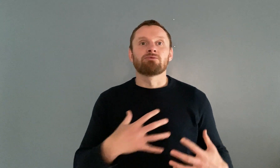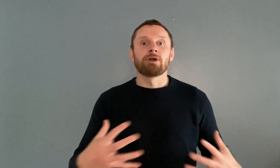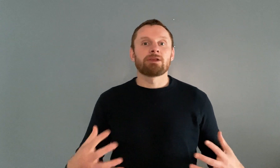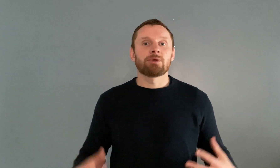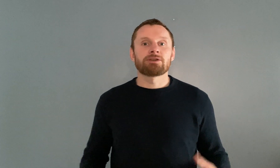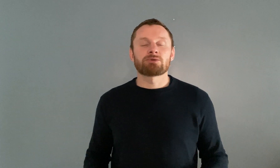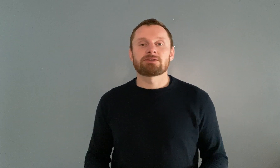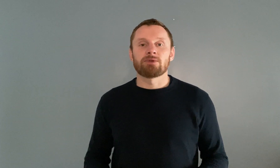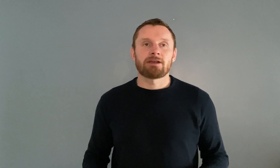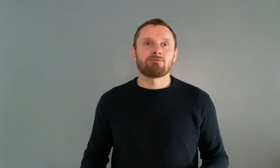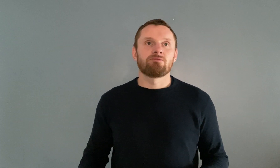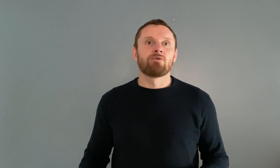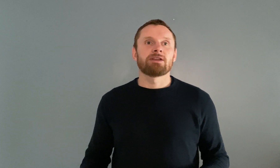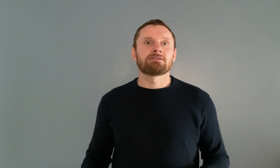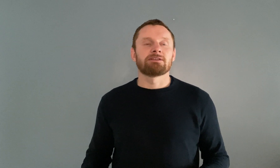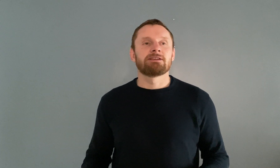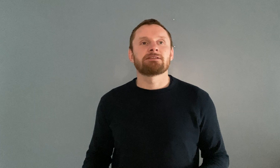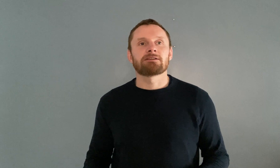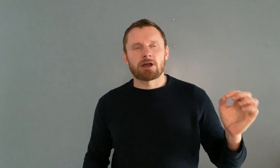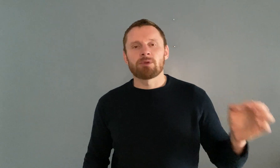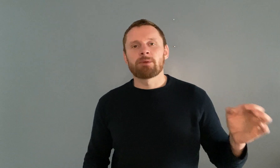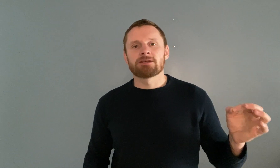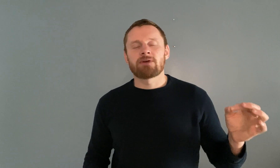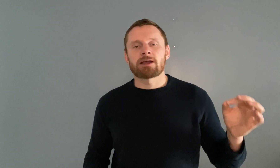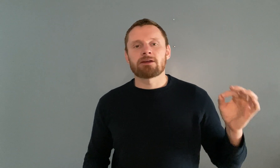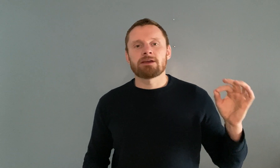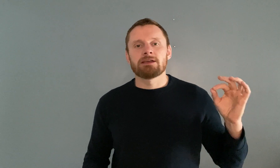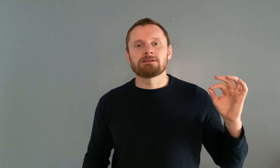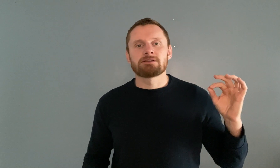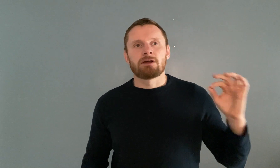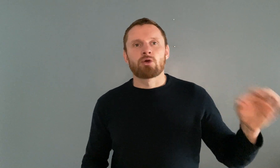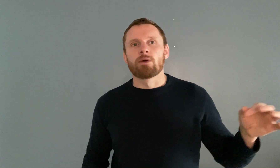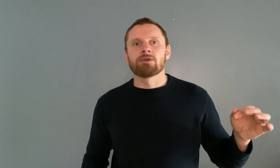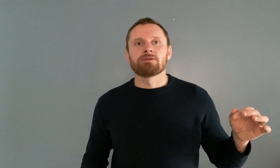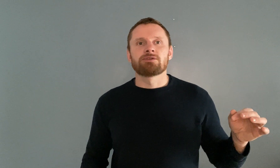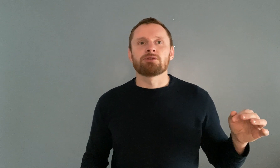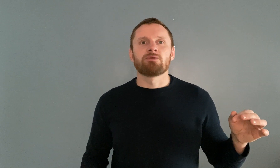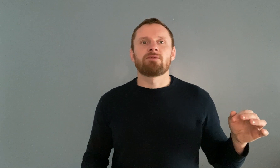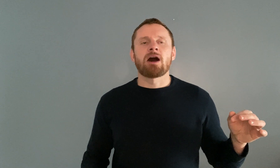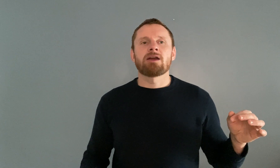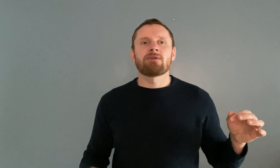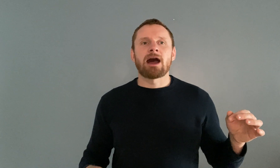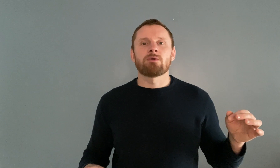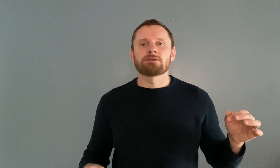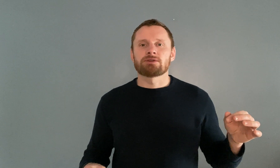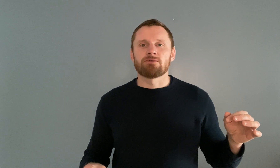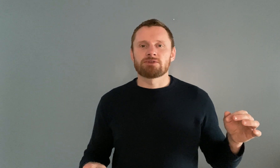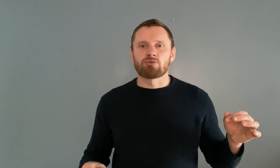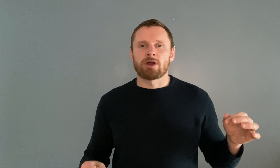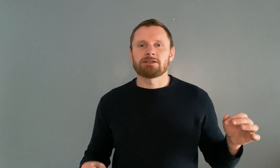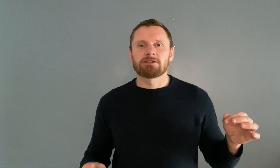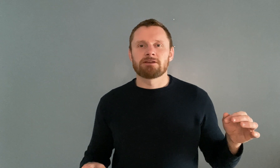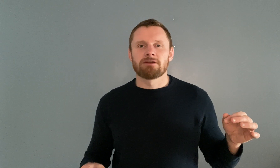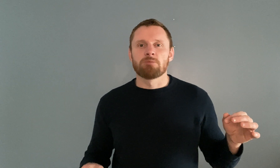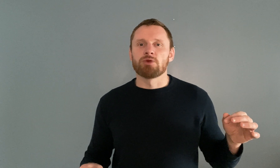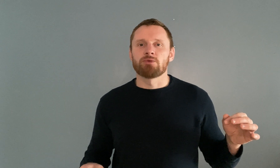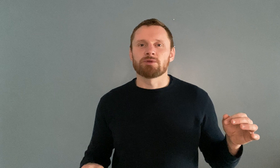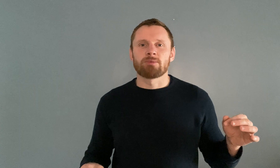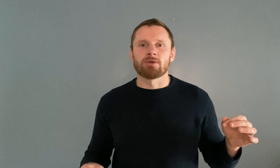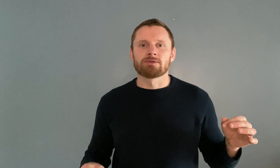really really stressful i read a statistic a couple of minutes of anger is equivalent to five hours of suppressed immune response